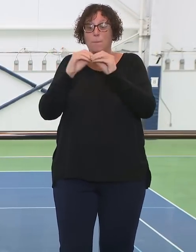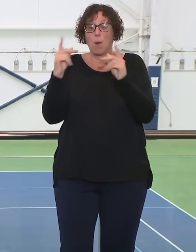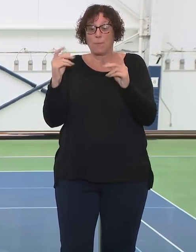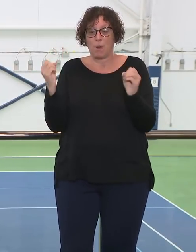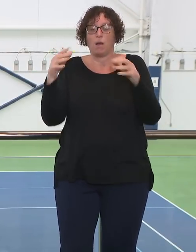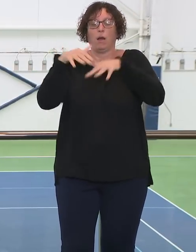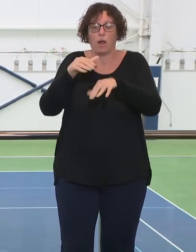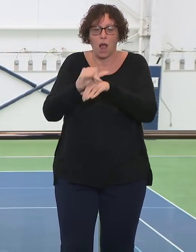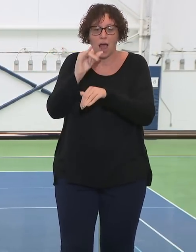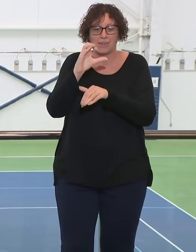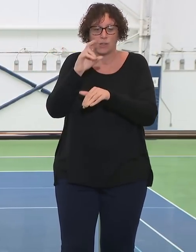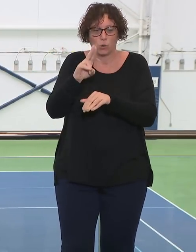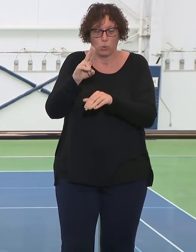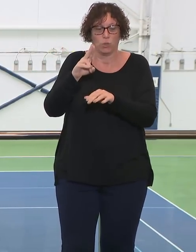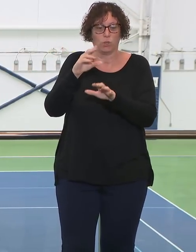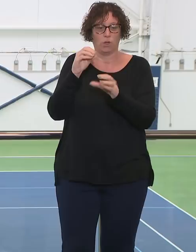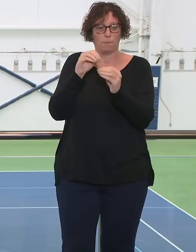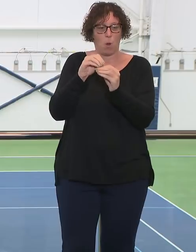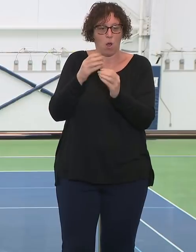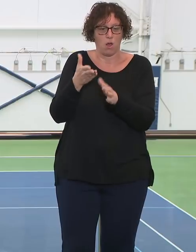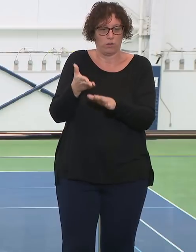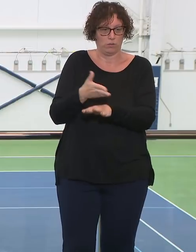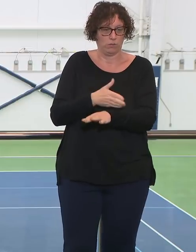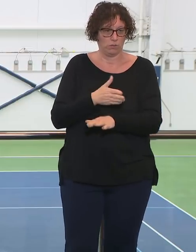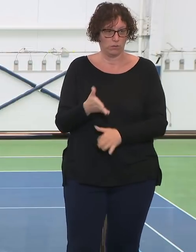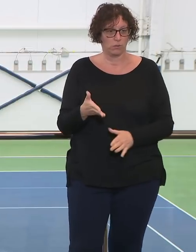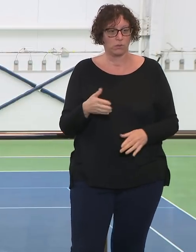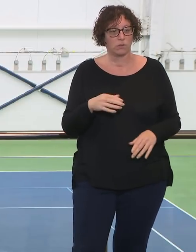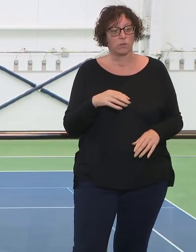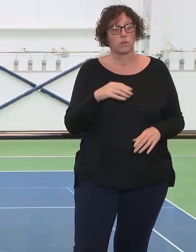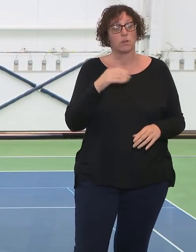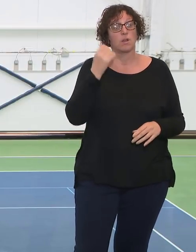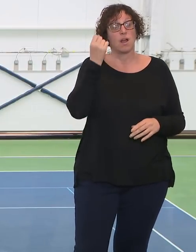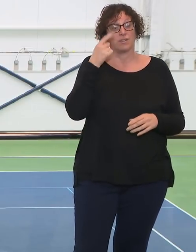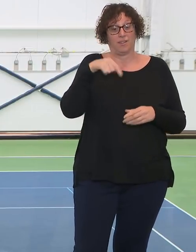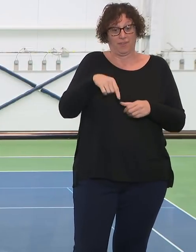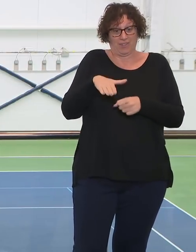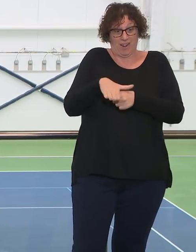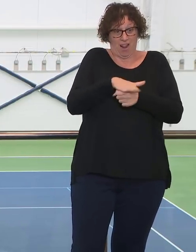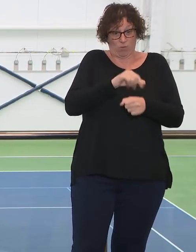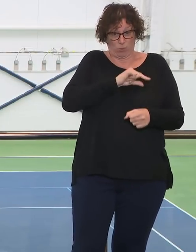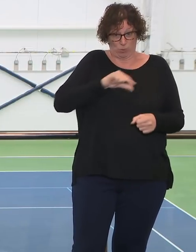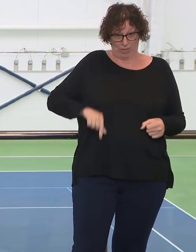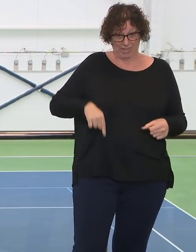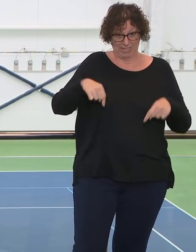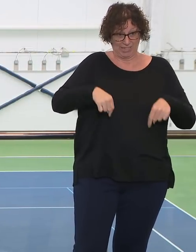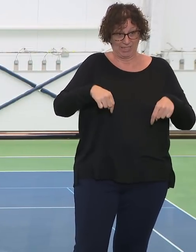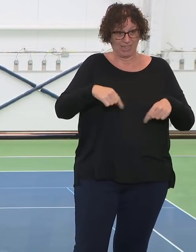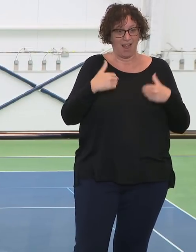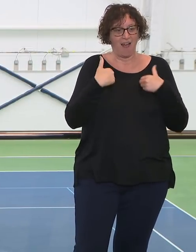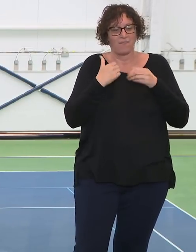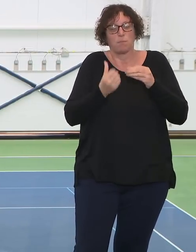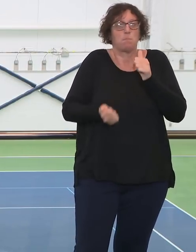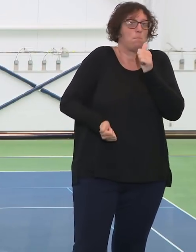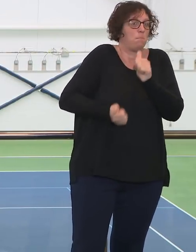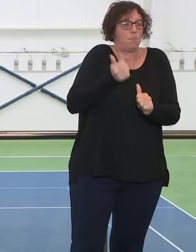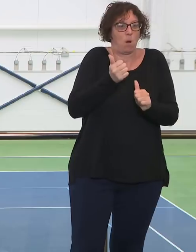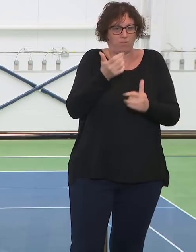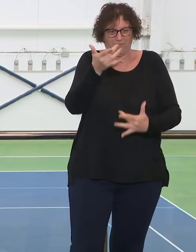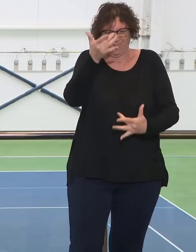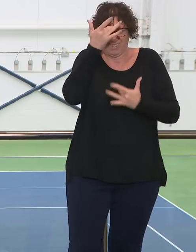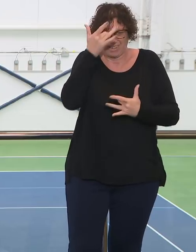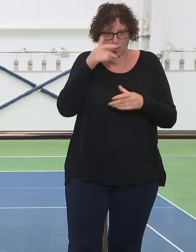borough of Queens is clearly on the front edge of this pandemic. But we're seeing it in Brooklyn, we're seeing at Kings County, Coney Island,